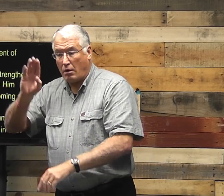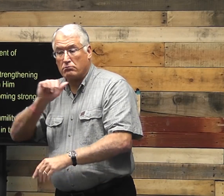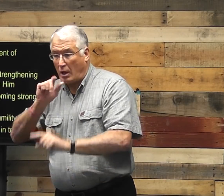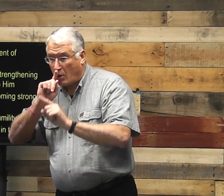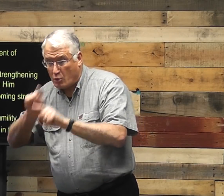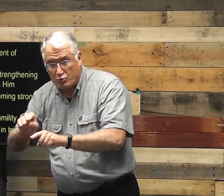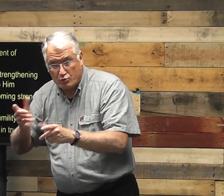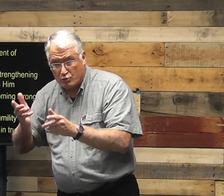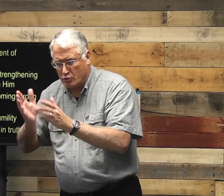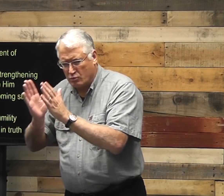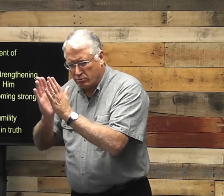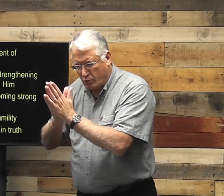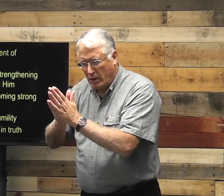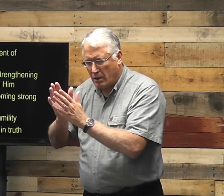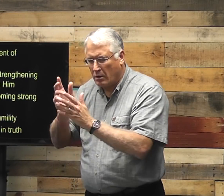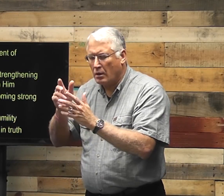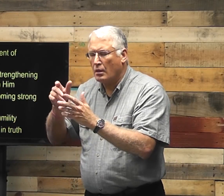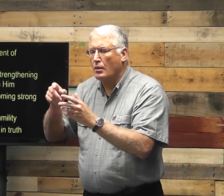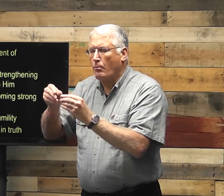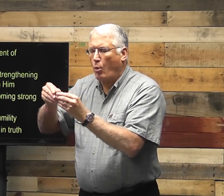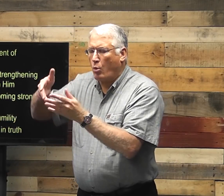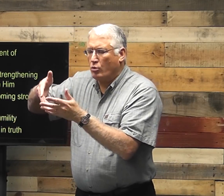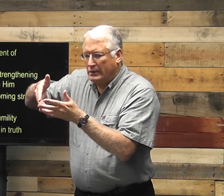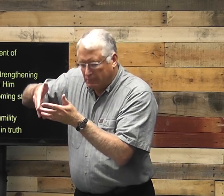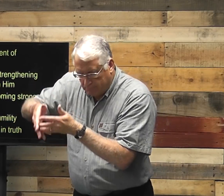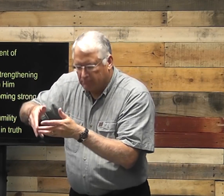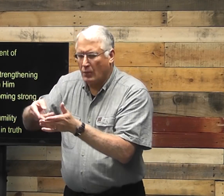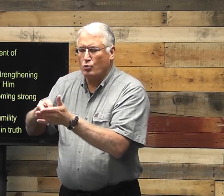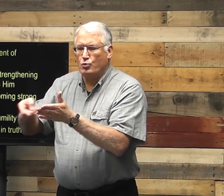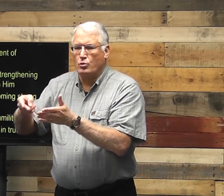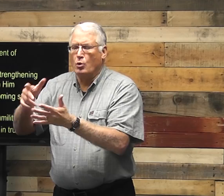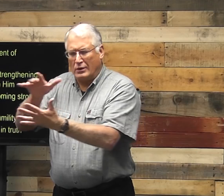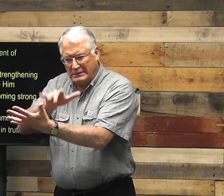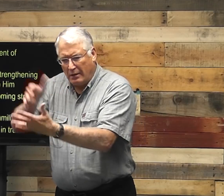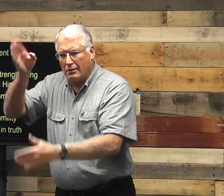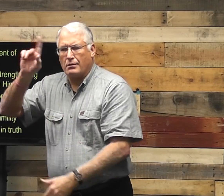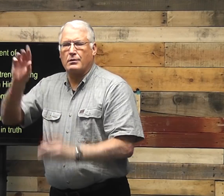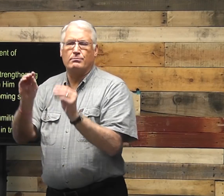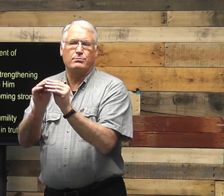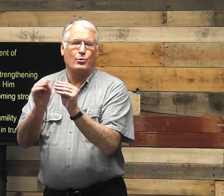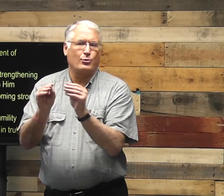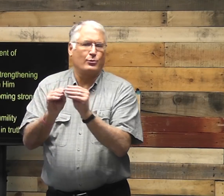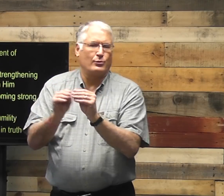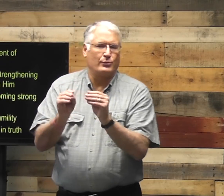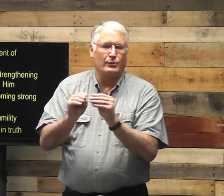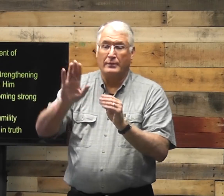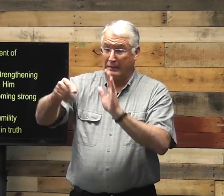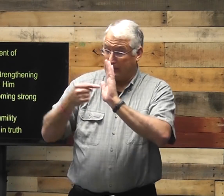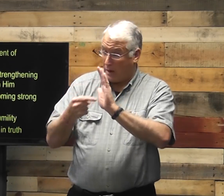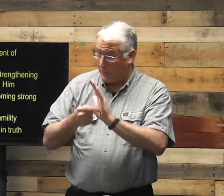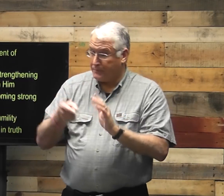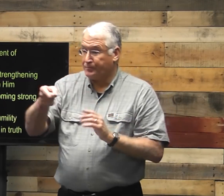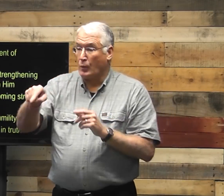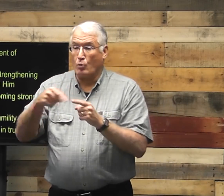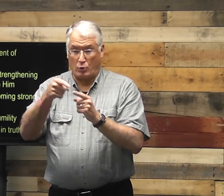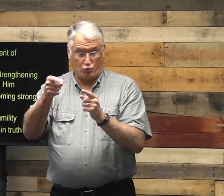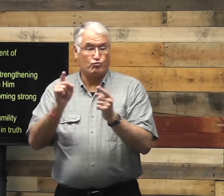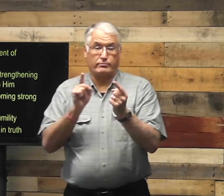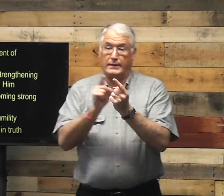answer? Or when God doesn't answer, it helps keep us rooted in the truth and helps us study him